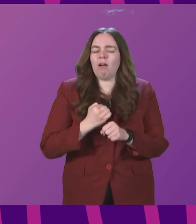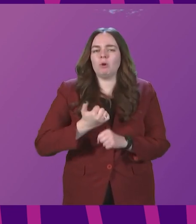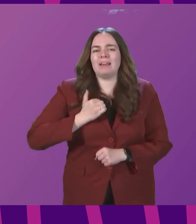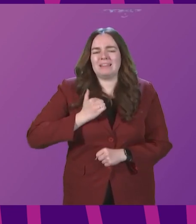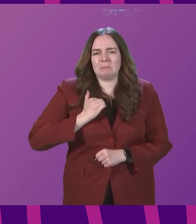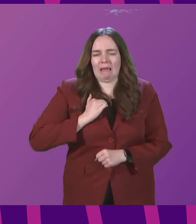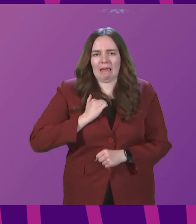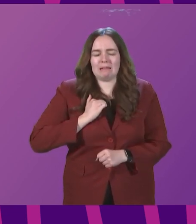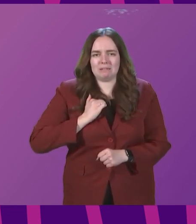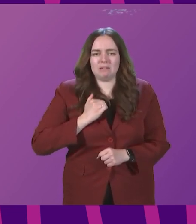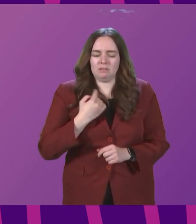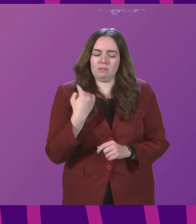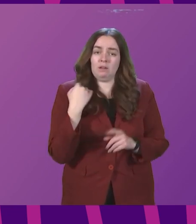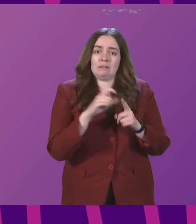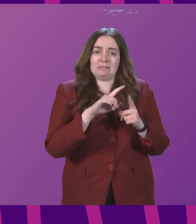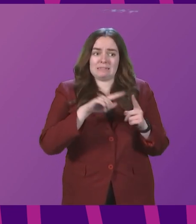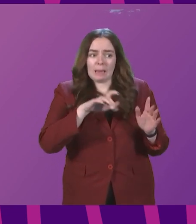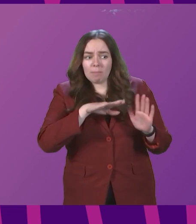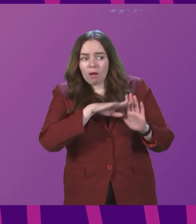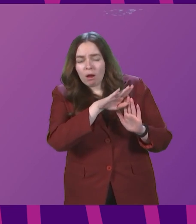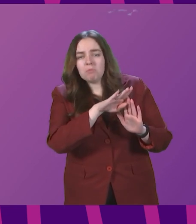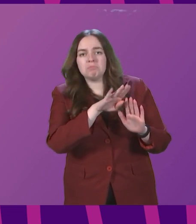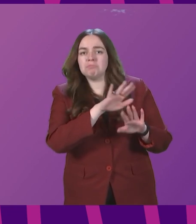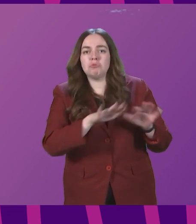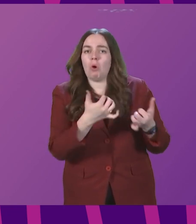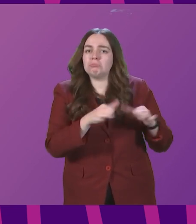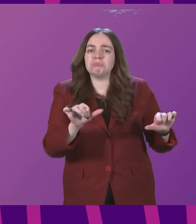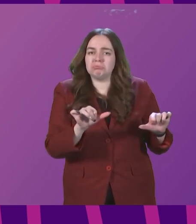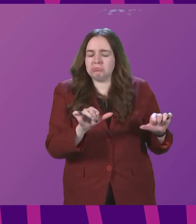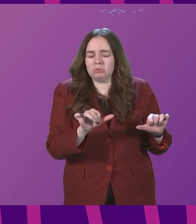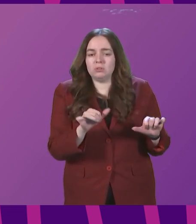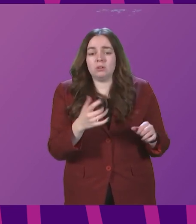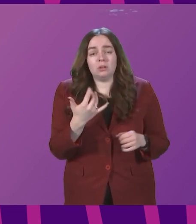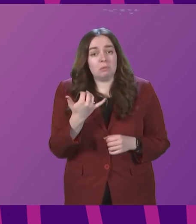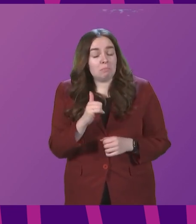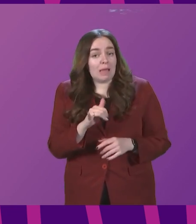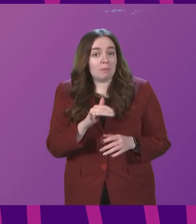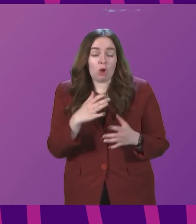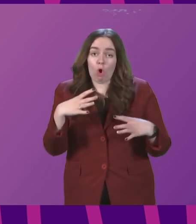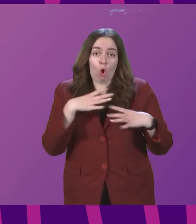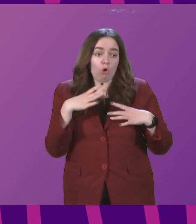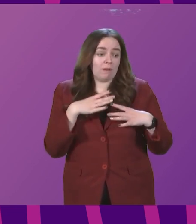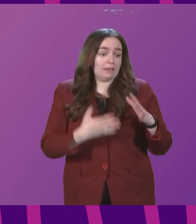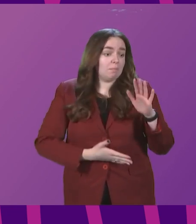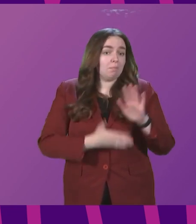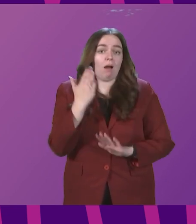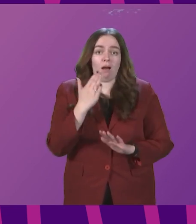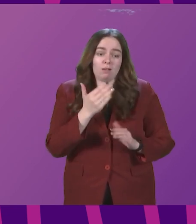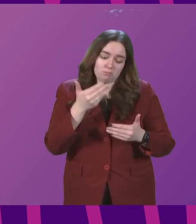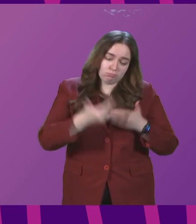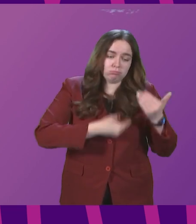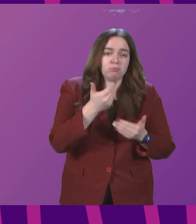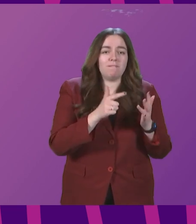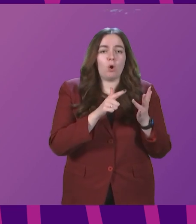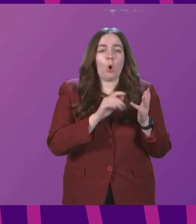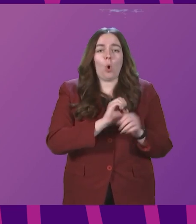The projections in December have not come to pass. We may have already passed the peak of Omicron. And there are